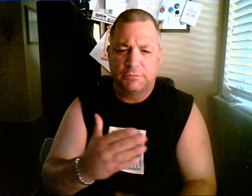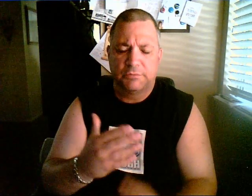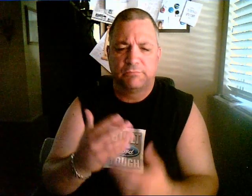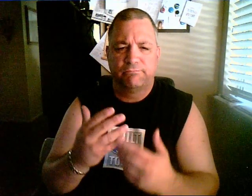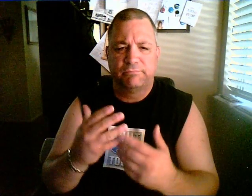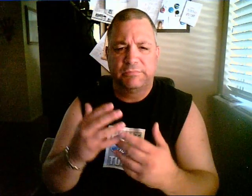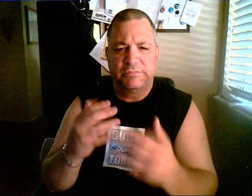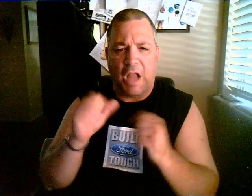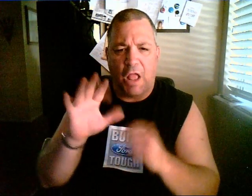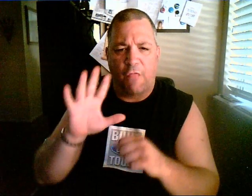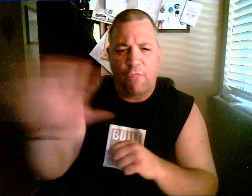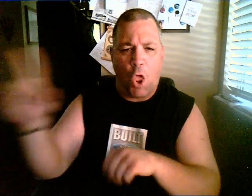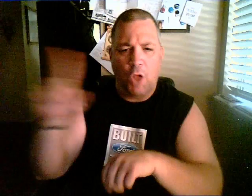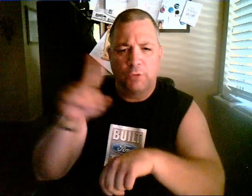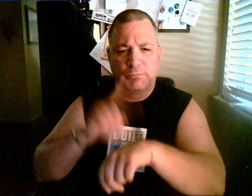I have really good.